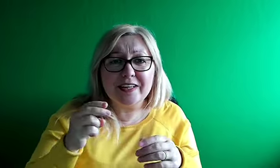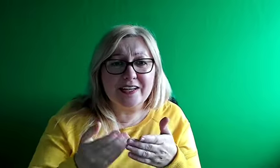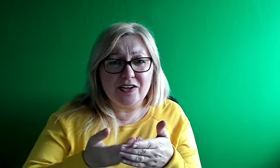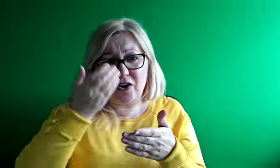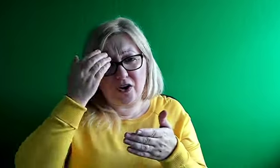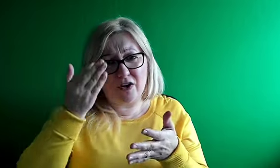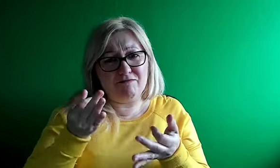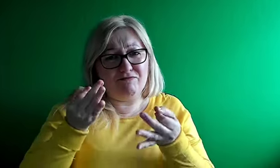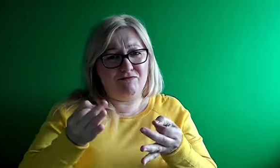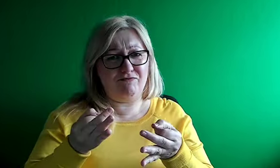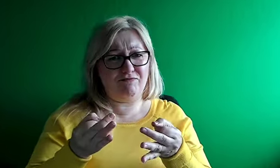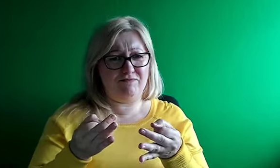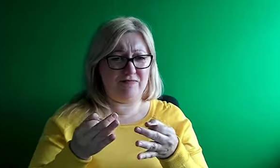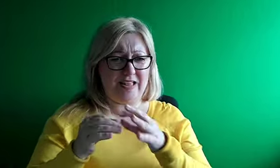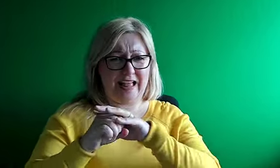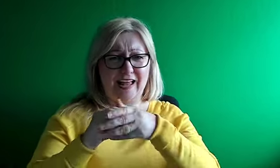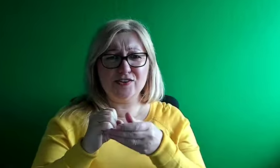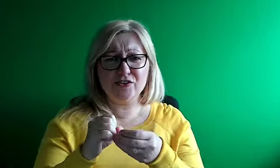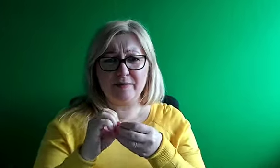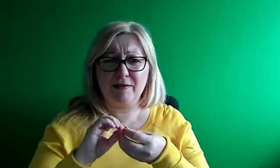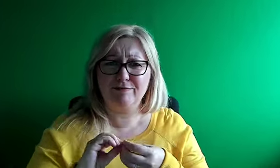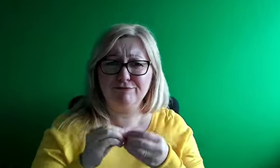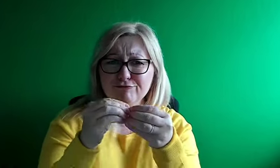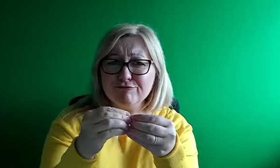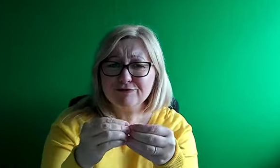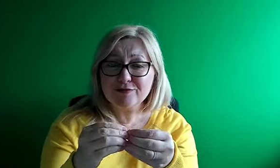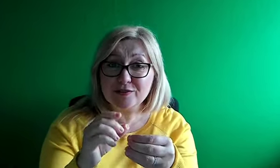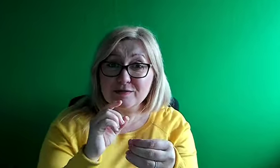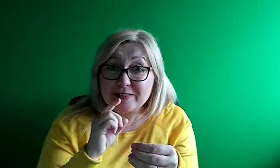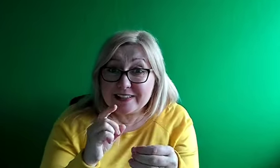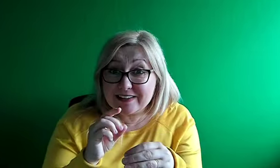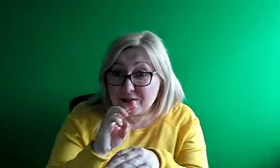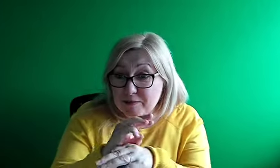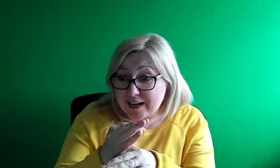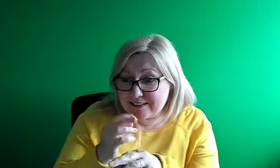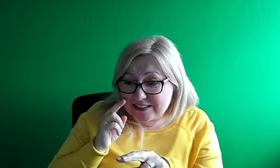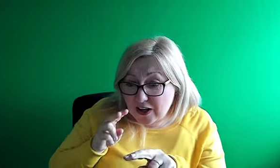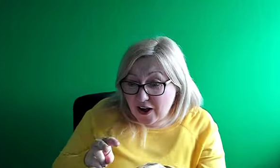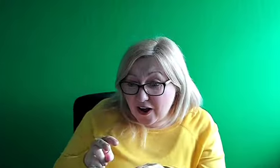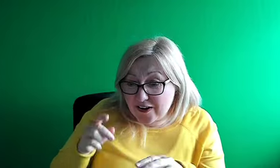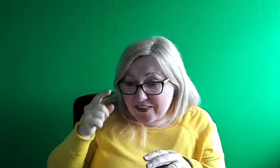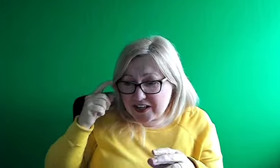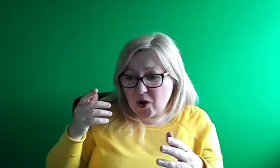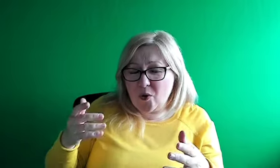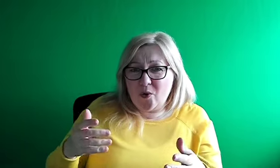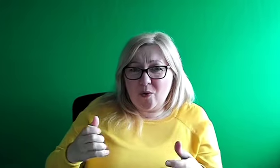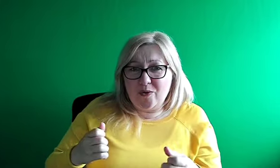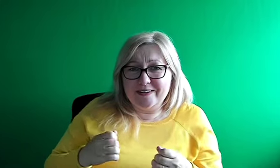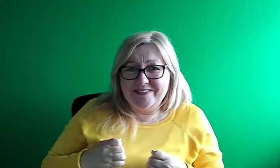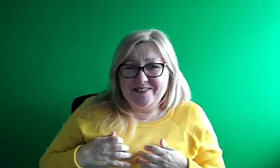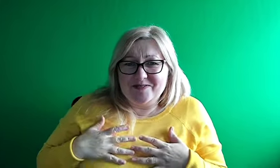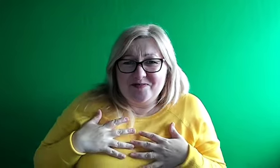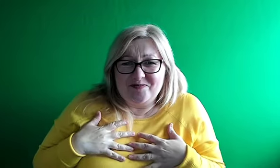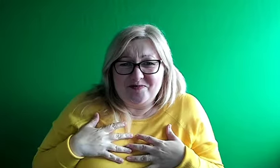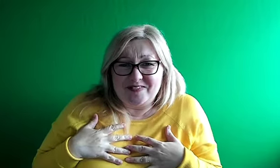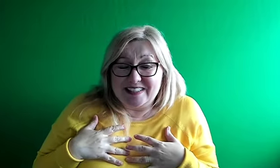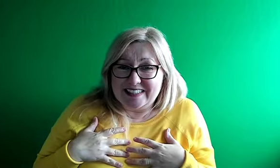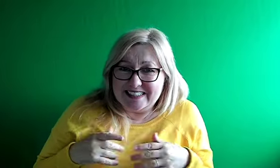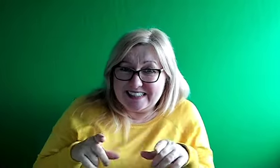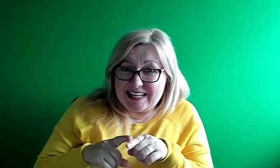But it's the exact same, it's that excitement, and it's, I guess for a lot of families, you know, it is a new chapter, and it's a journey that you aren't